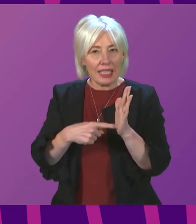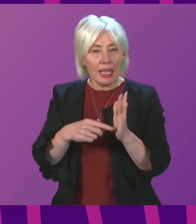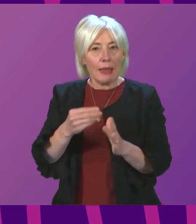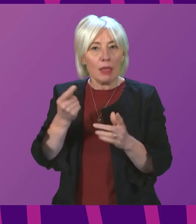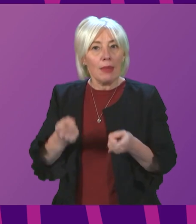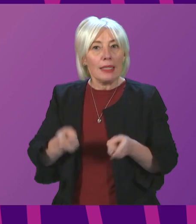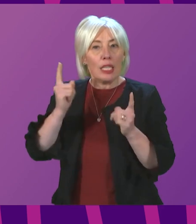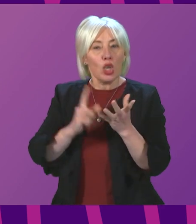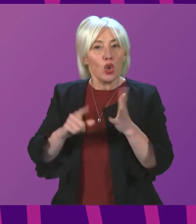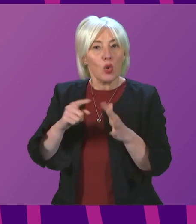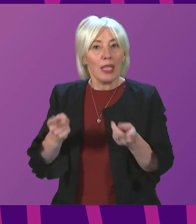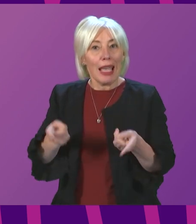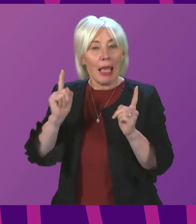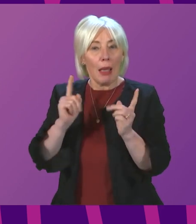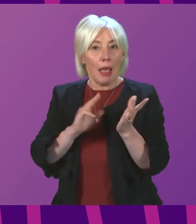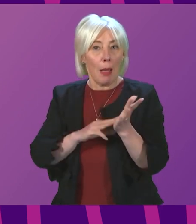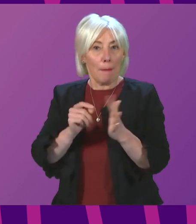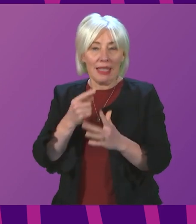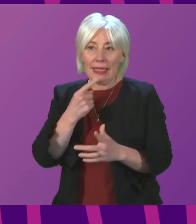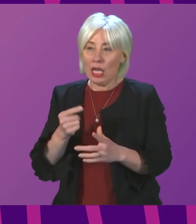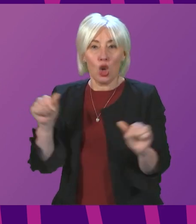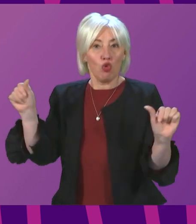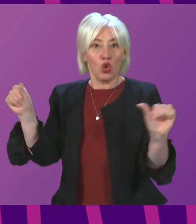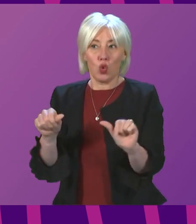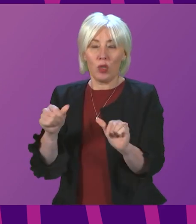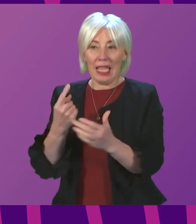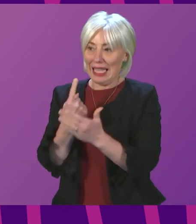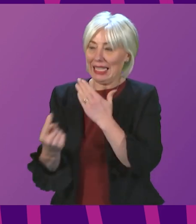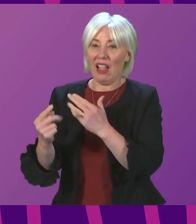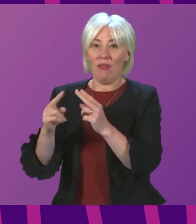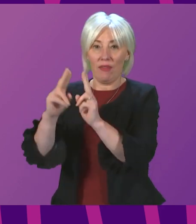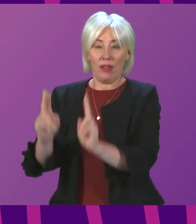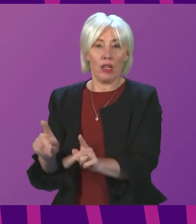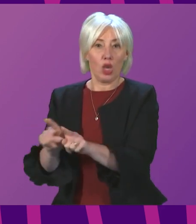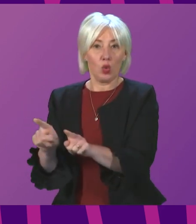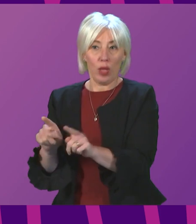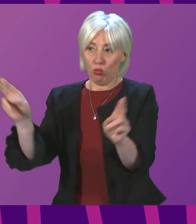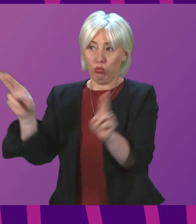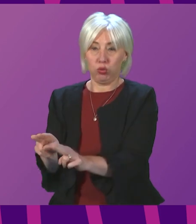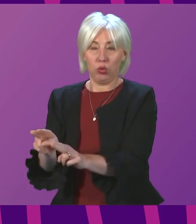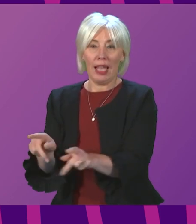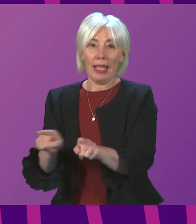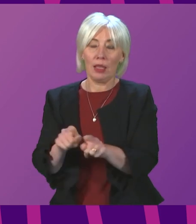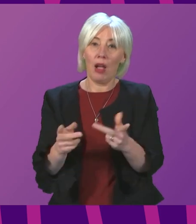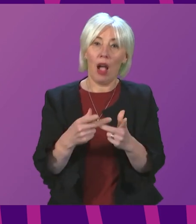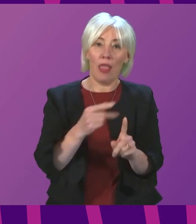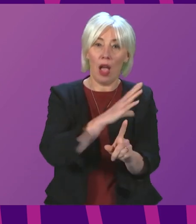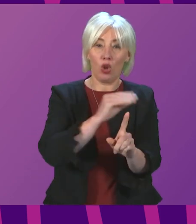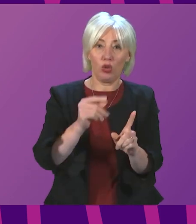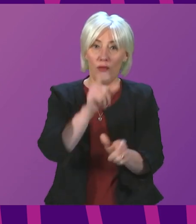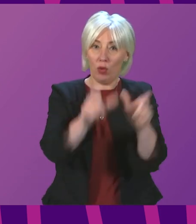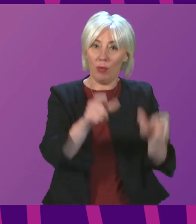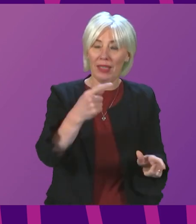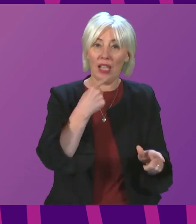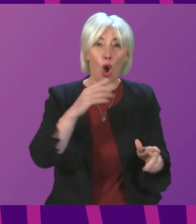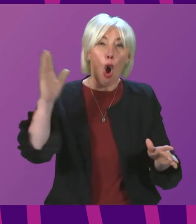UK Ministers advocating even shorter self-isolation periods and even some influential Tory MPs calling for an end to all